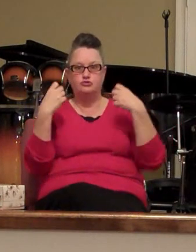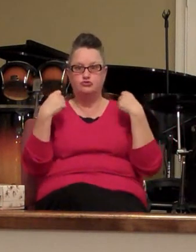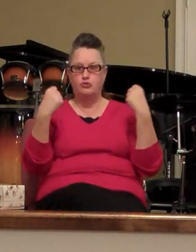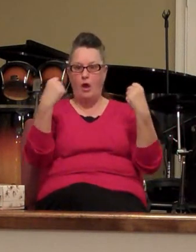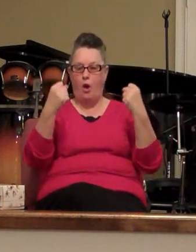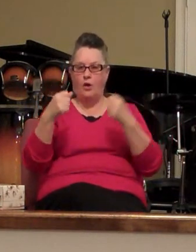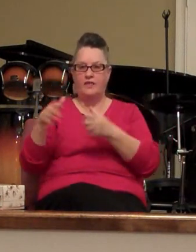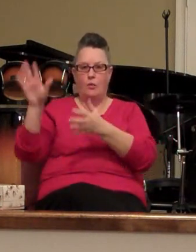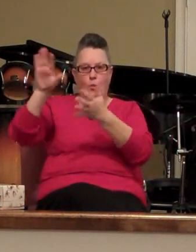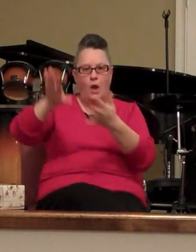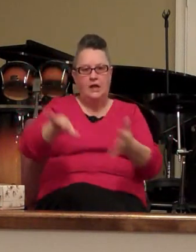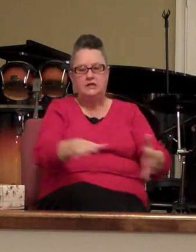begin to beat the ship